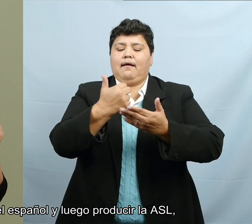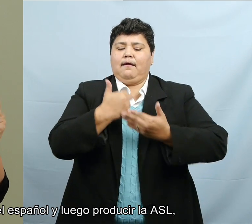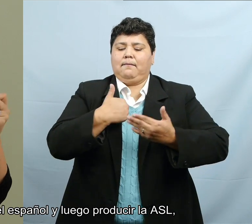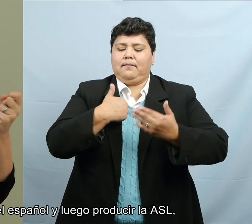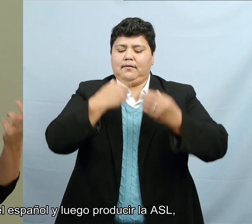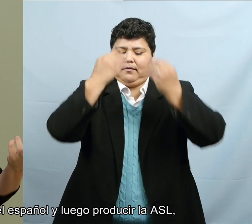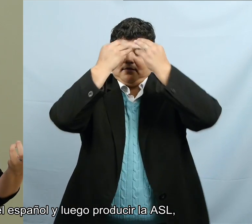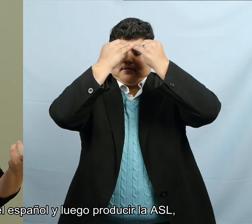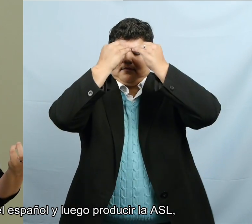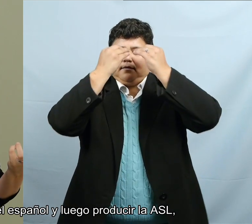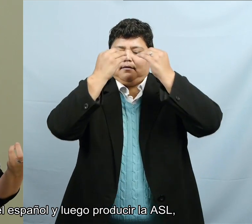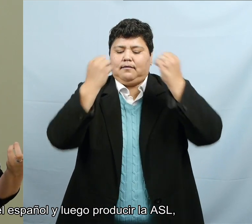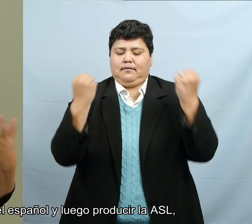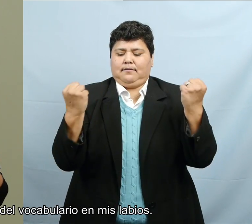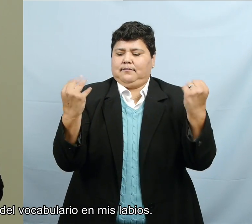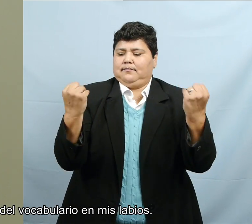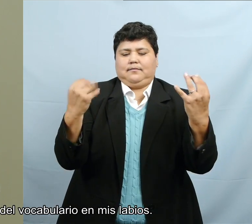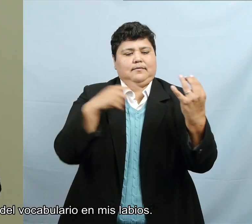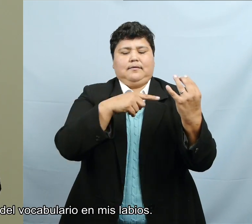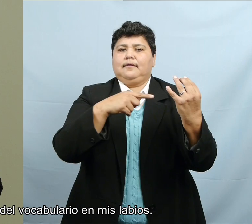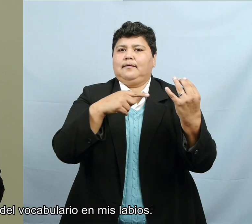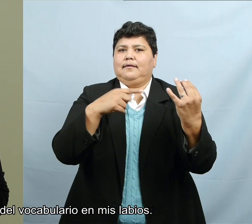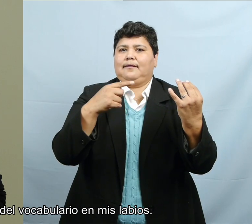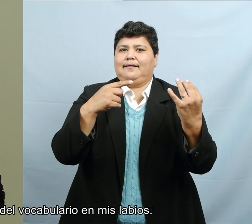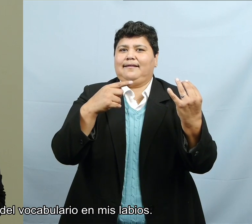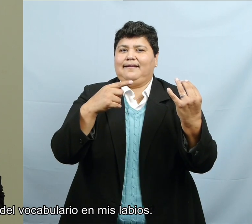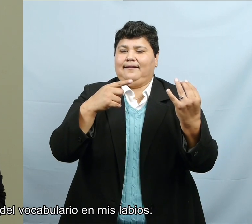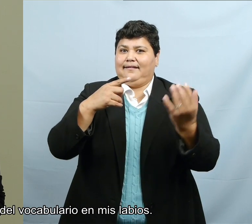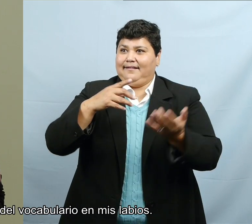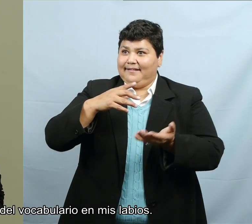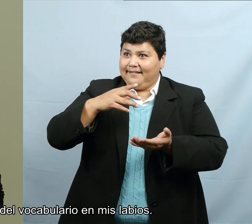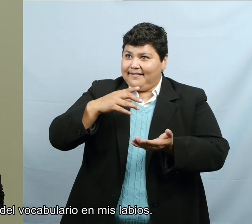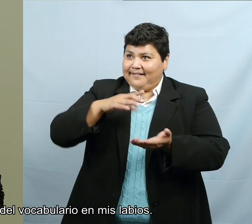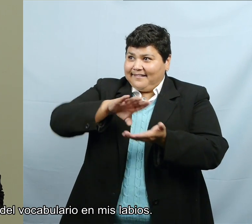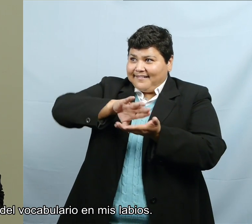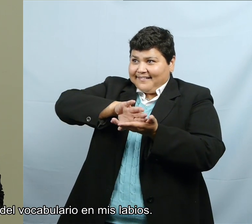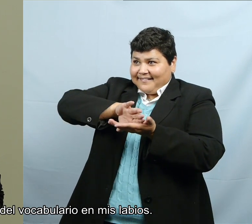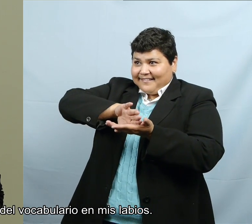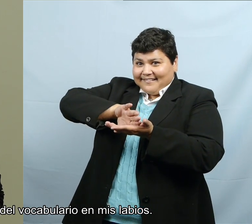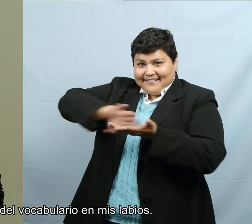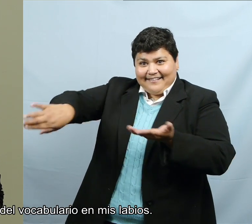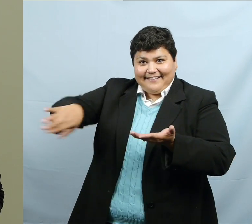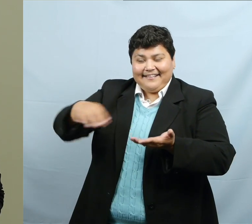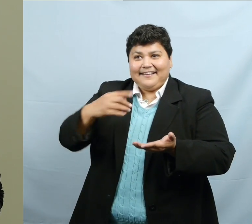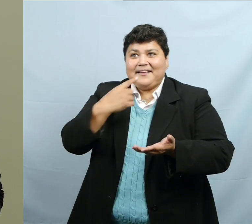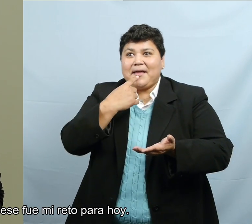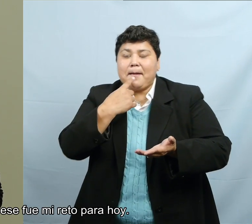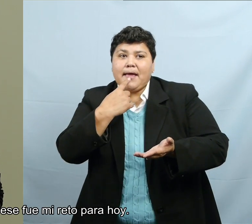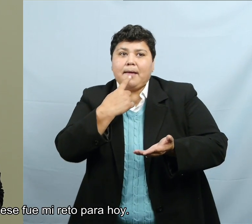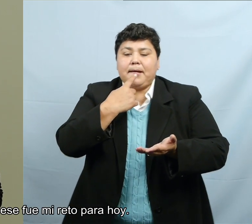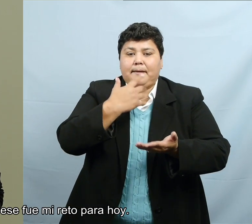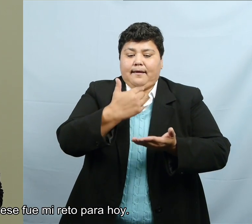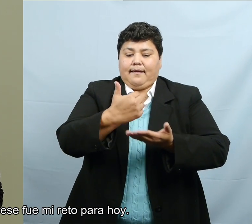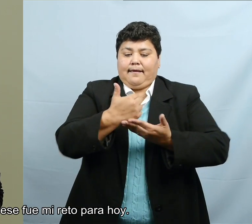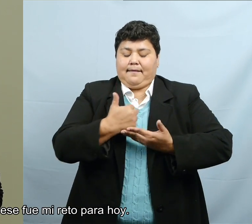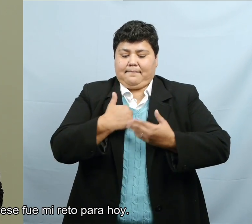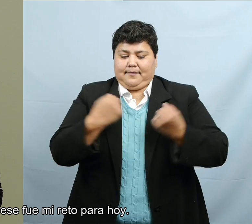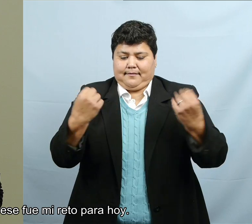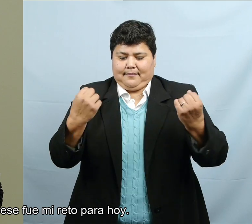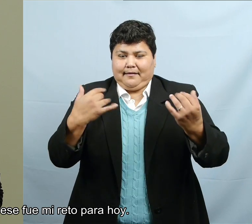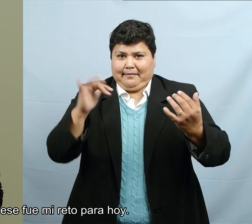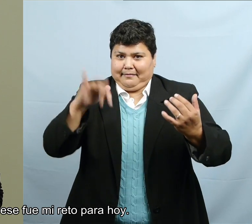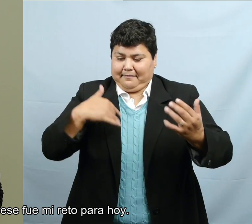Spanish and then produce the ASL without that support vocabulary on my lips. So that was